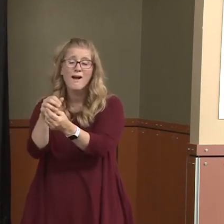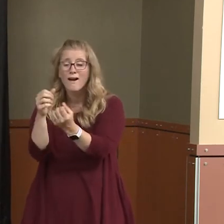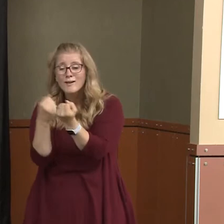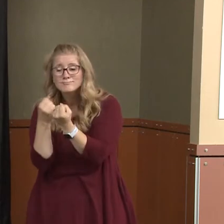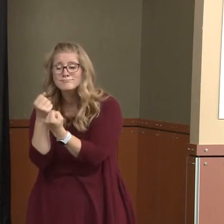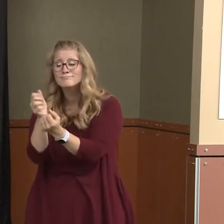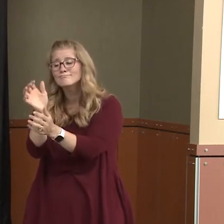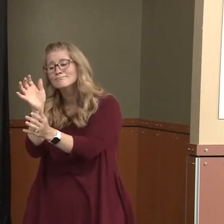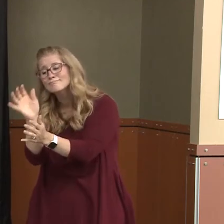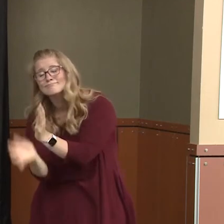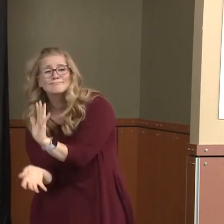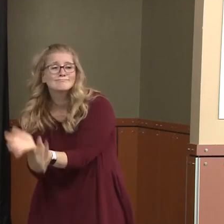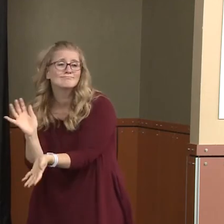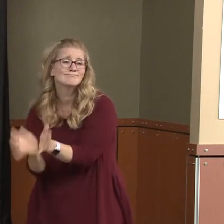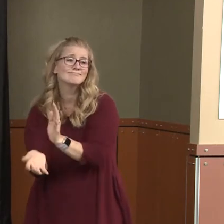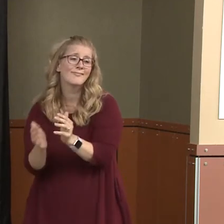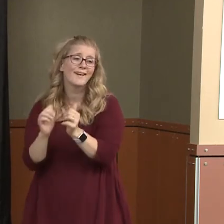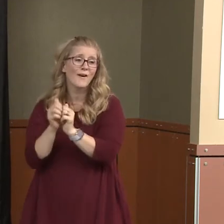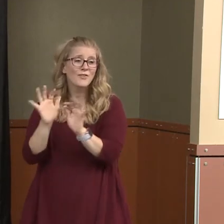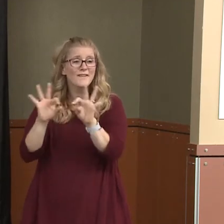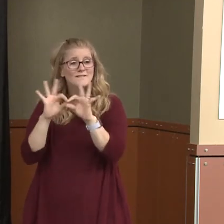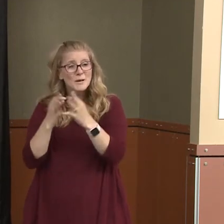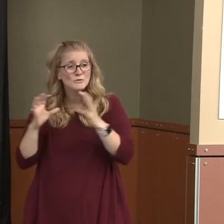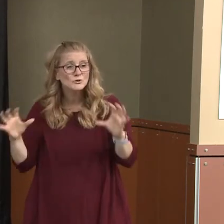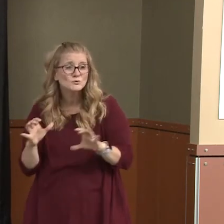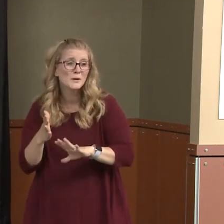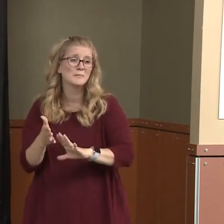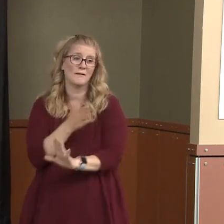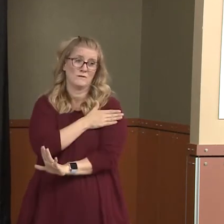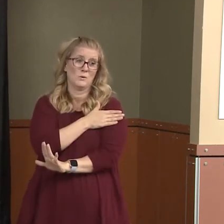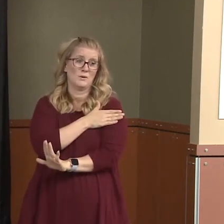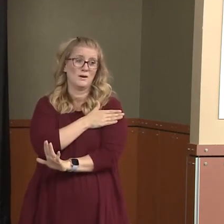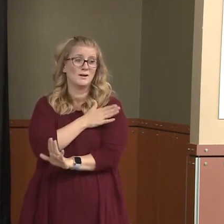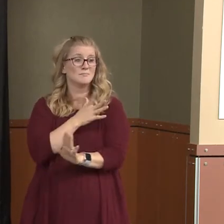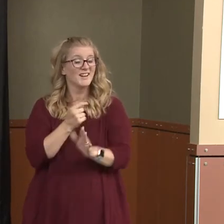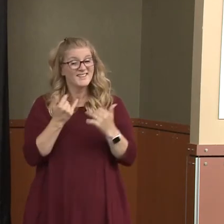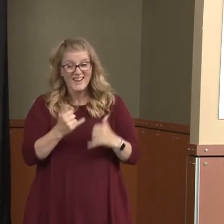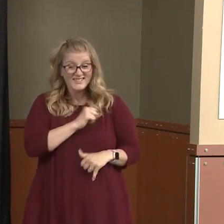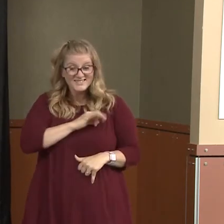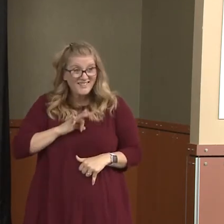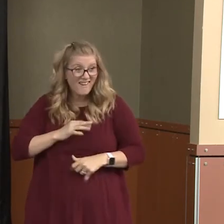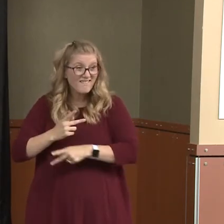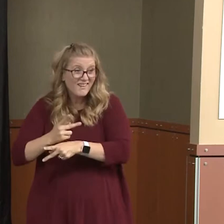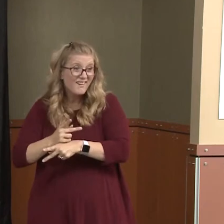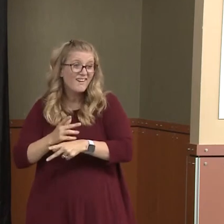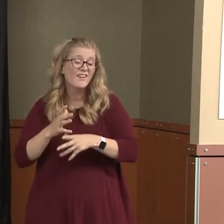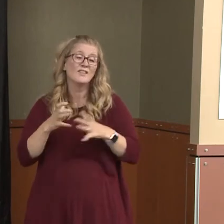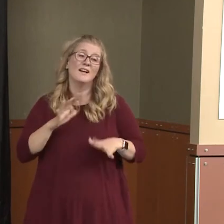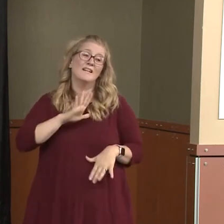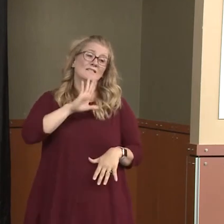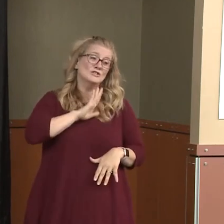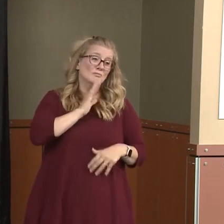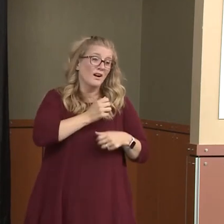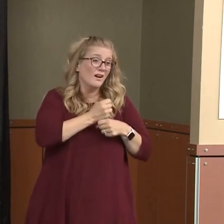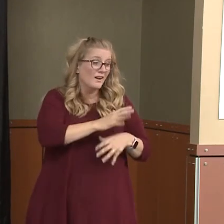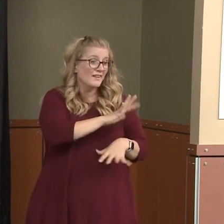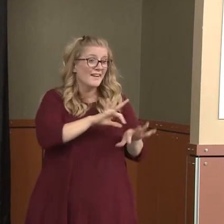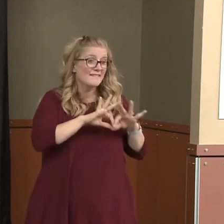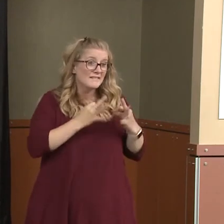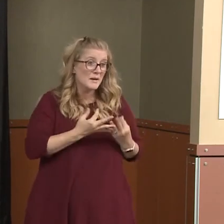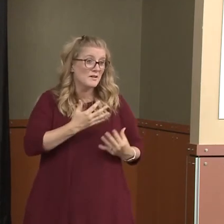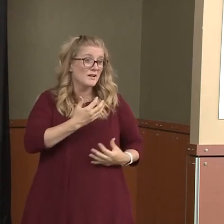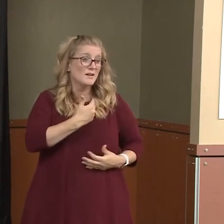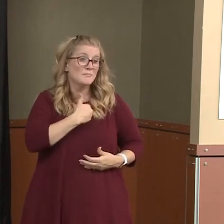maybe a family member could have helped with. And second, they're taking the brunt of a lot of frustration that's being expressed by family members that can't come into the